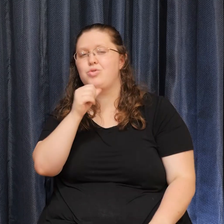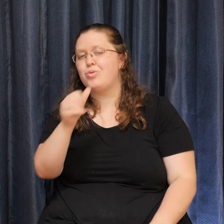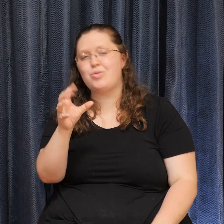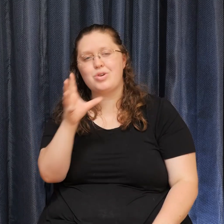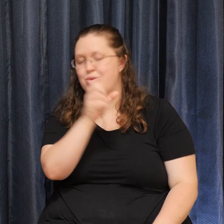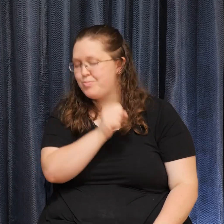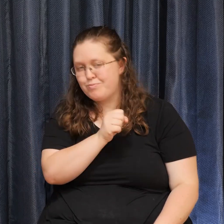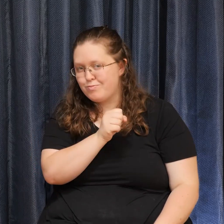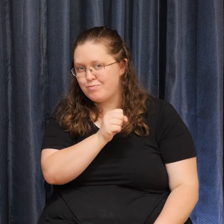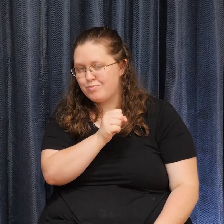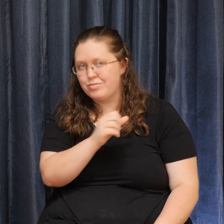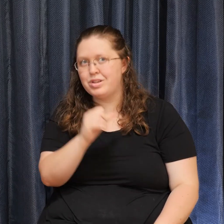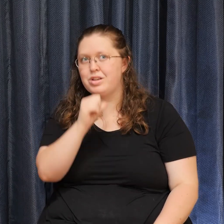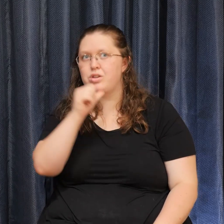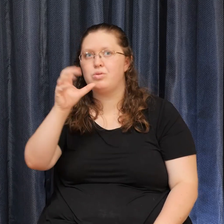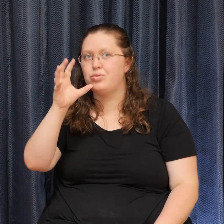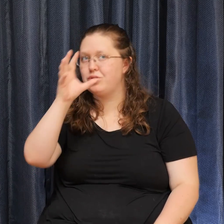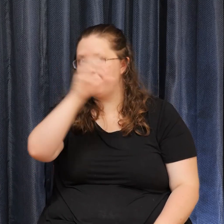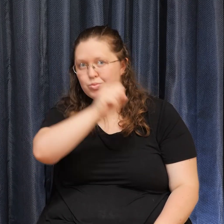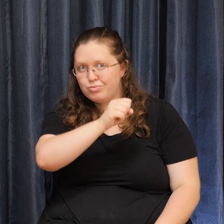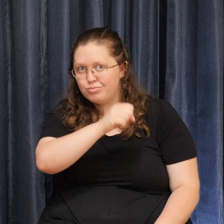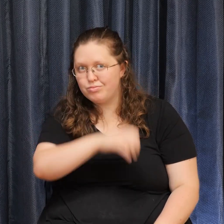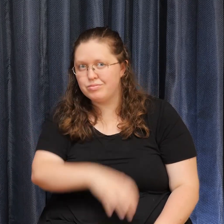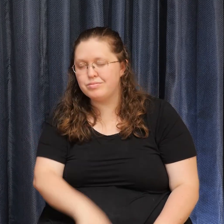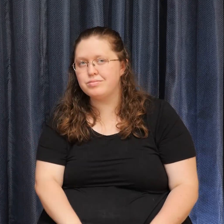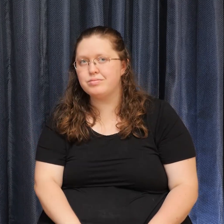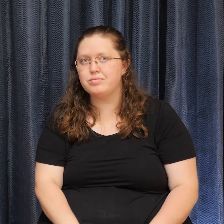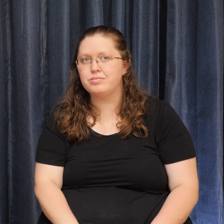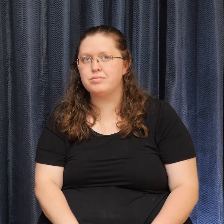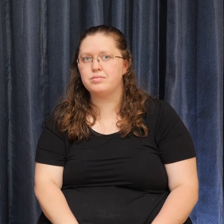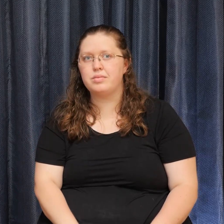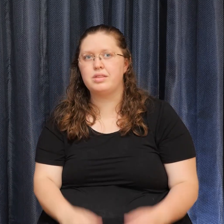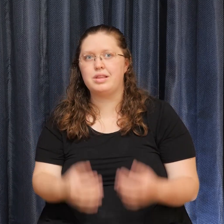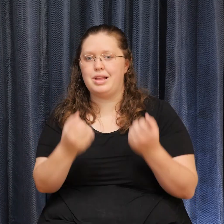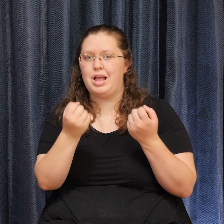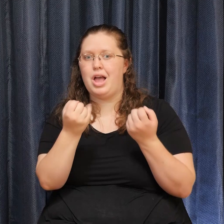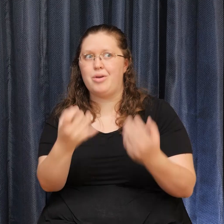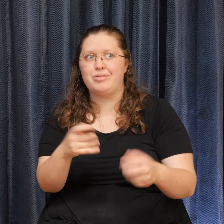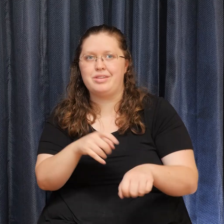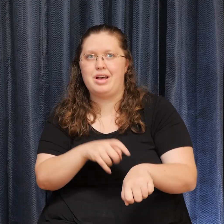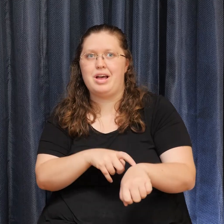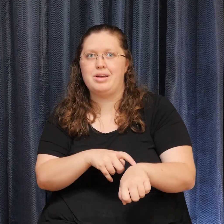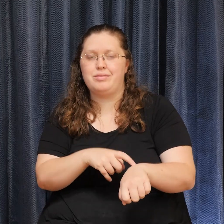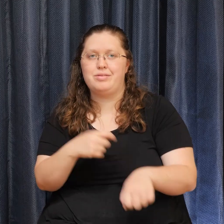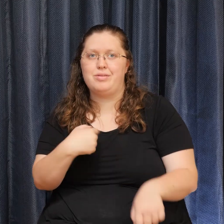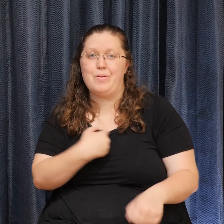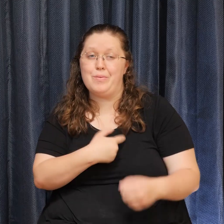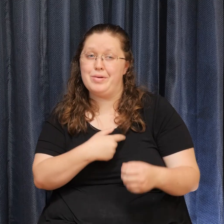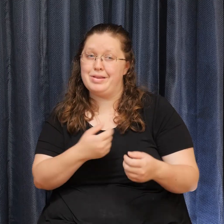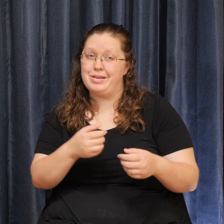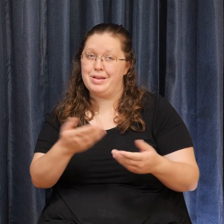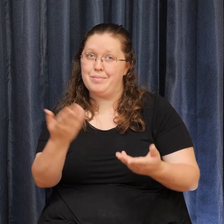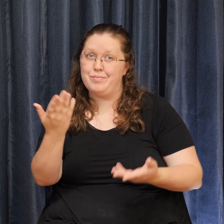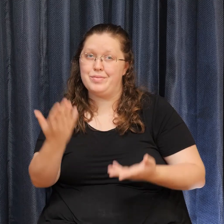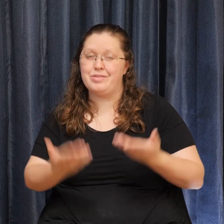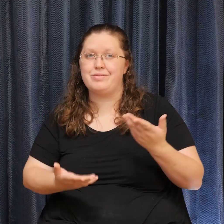Don't make assumptions How many times have we Perhaps violated that agreement